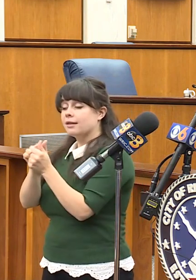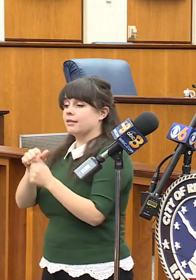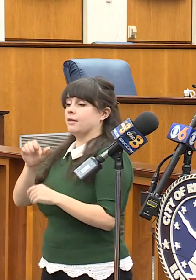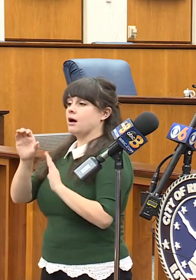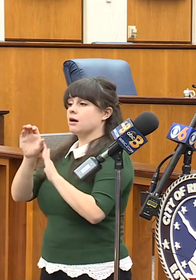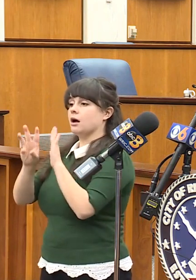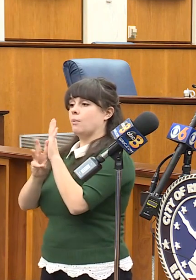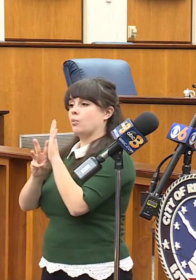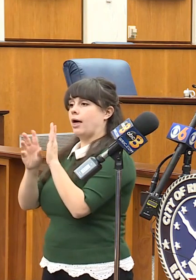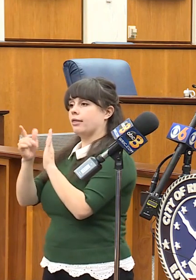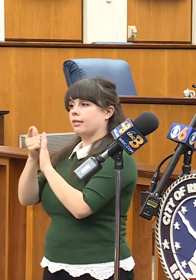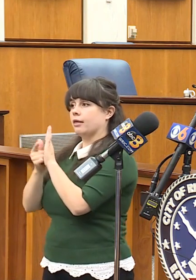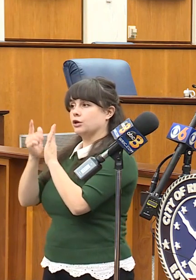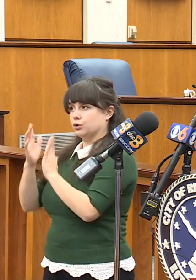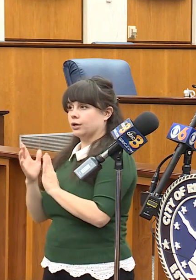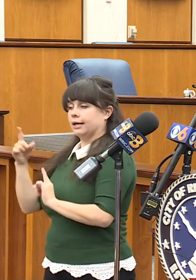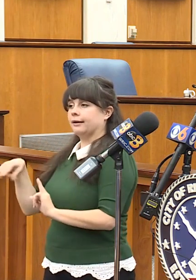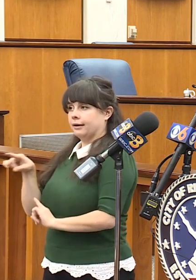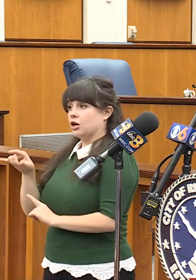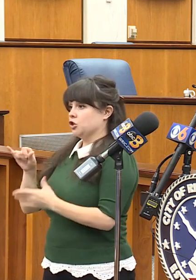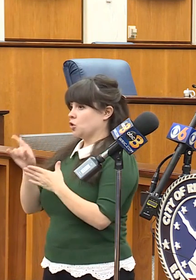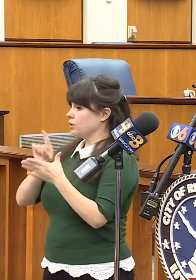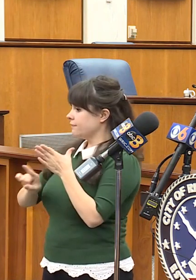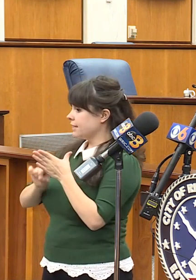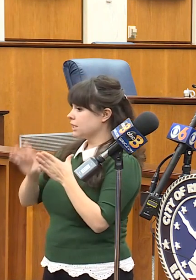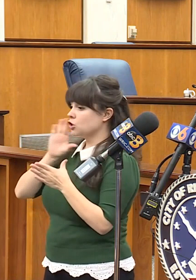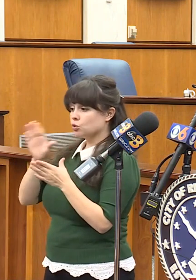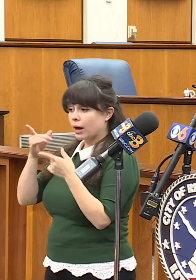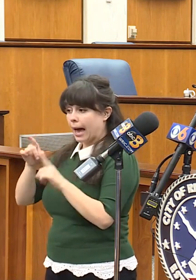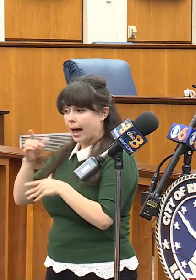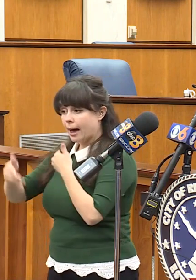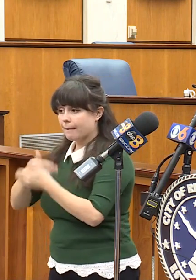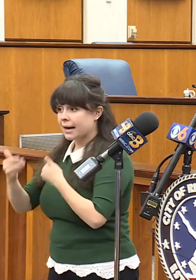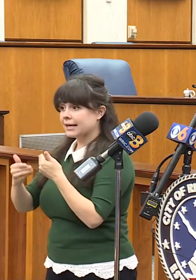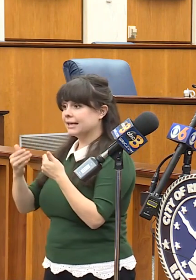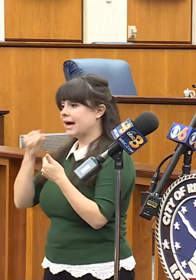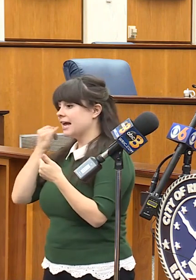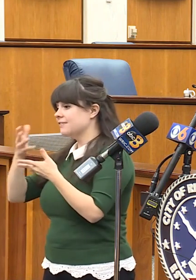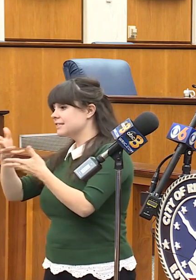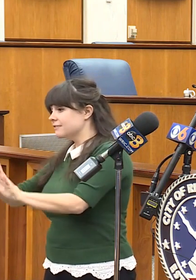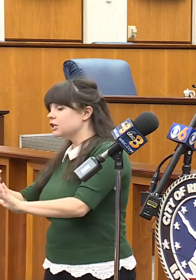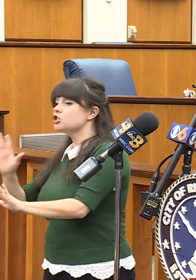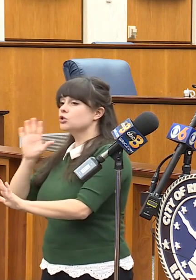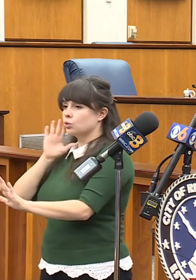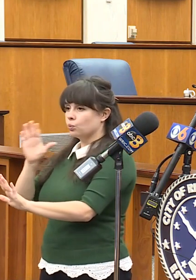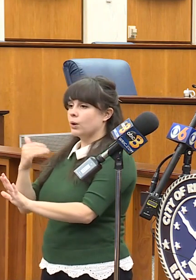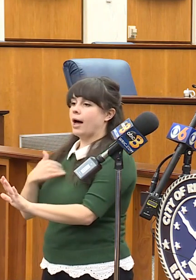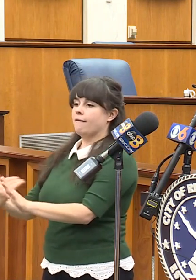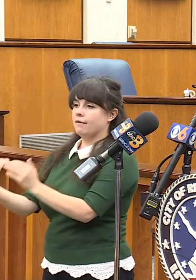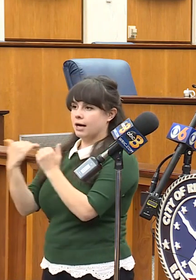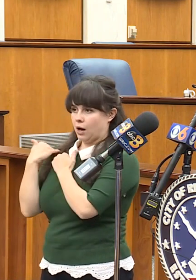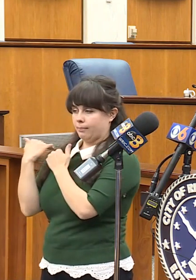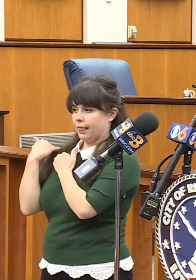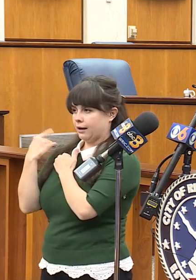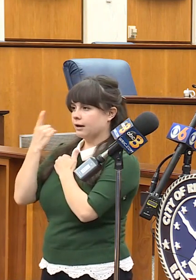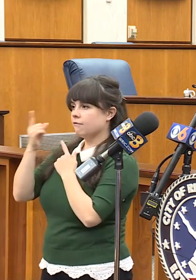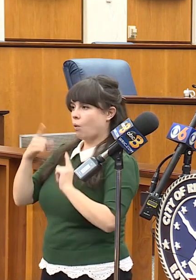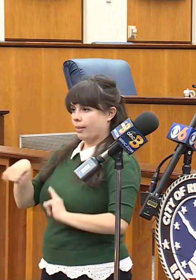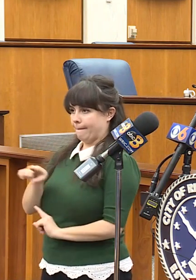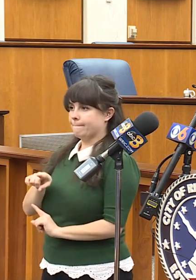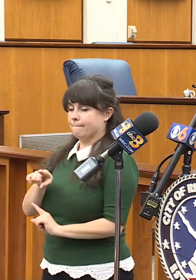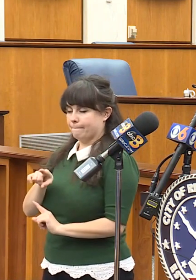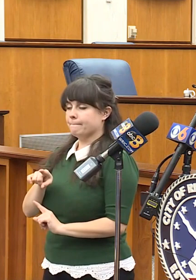play this play itself out. And then once we are done with that, there will be accountability. I think that's what the public expects